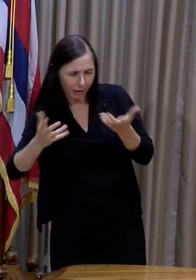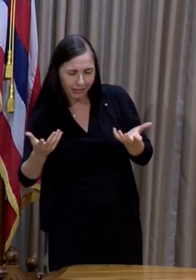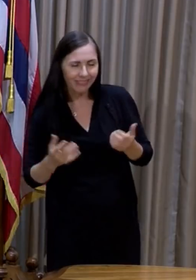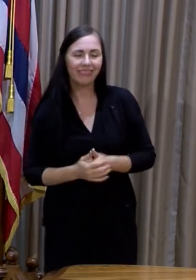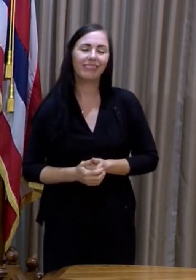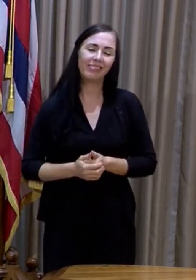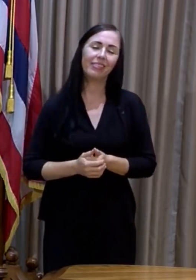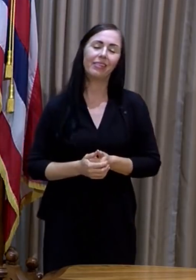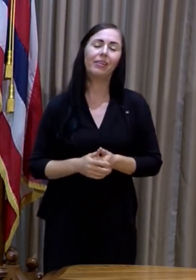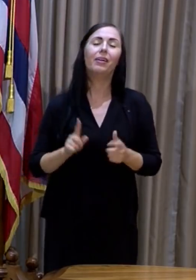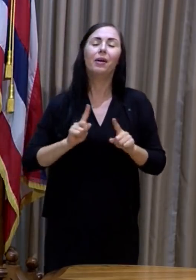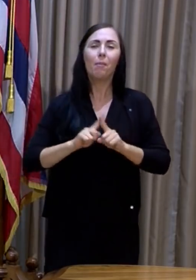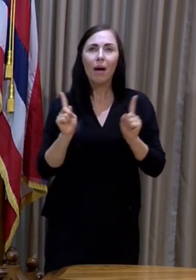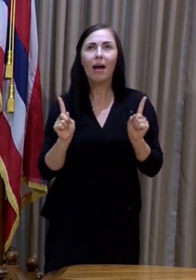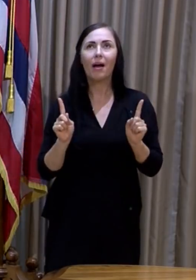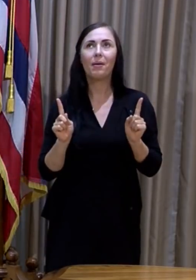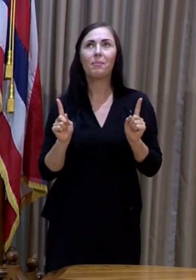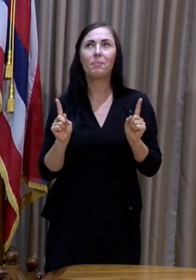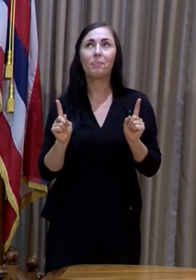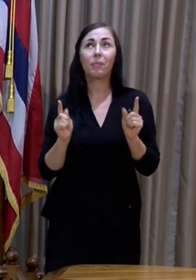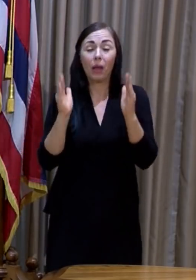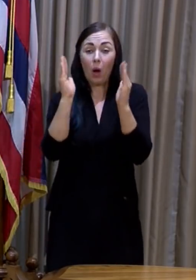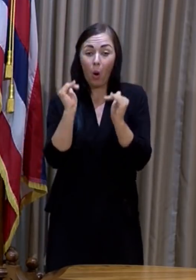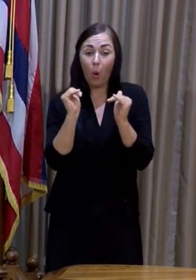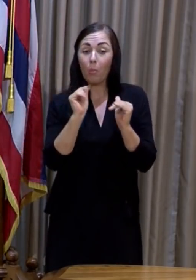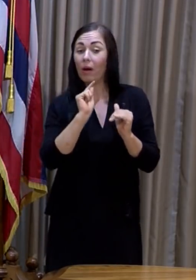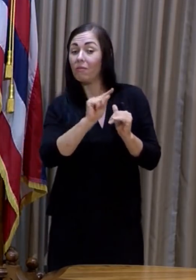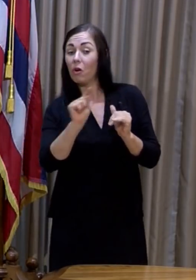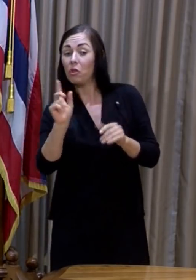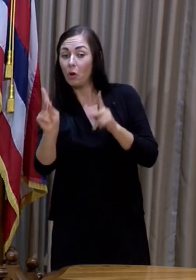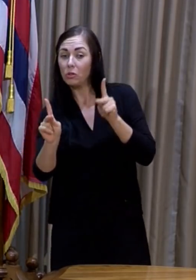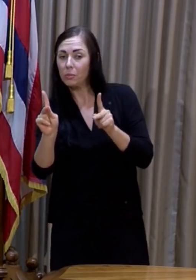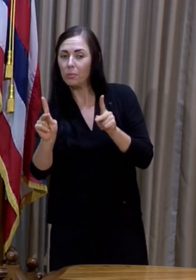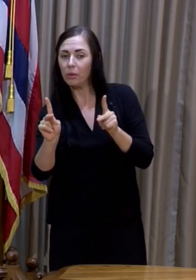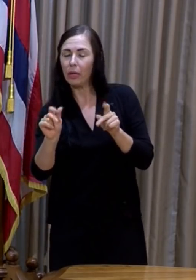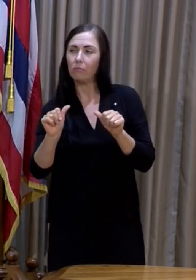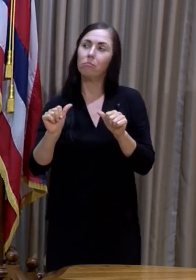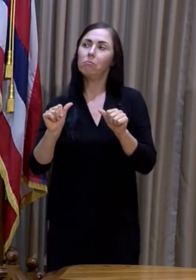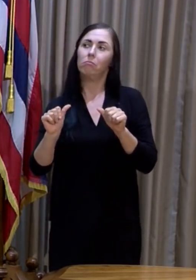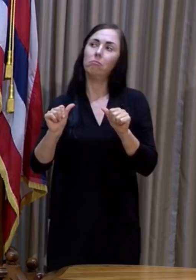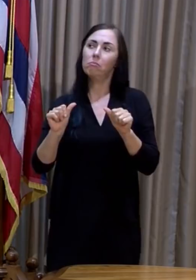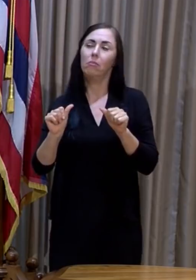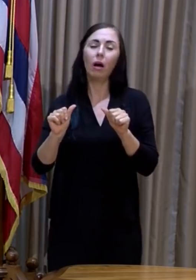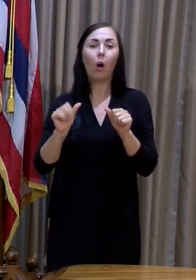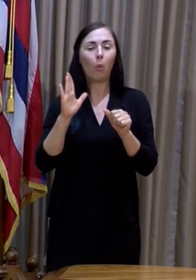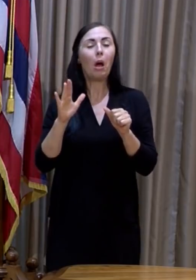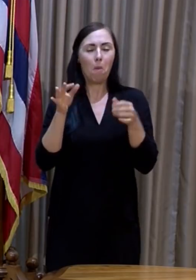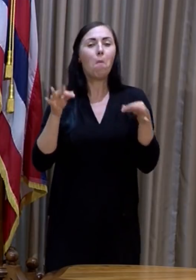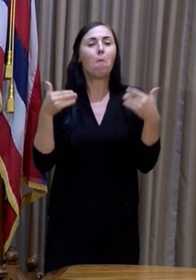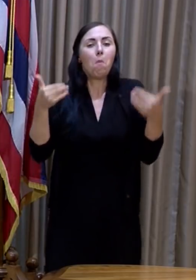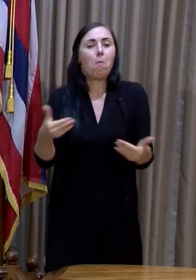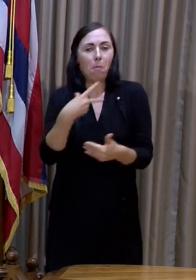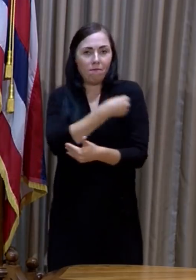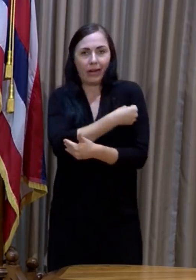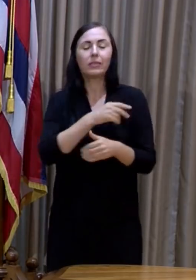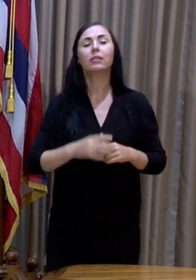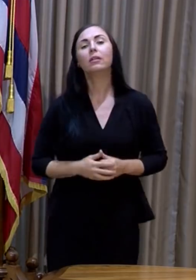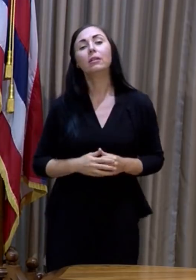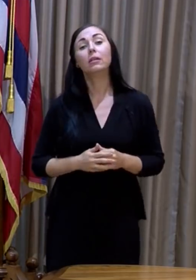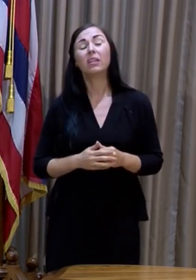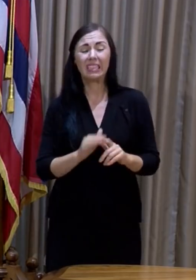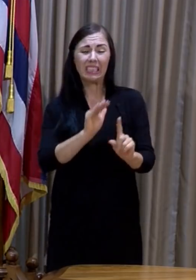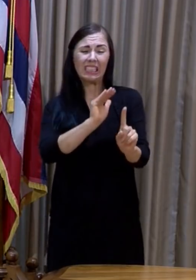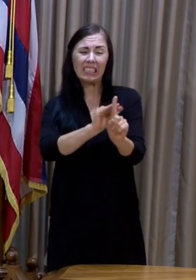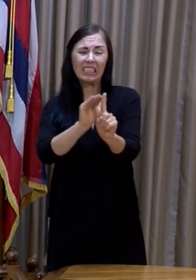So I'm really hopeful that for those people, this will make a difference for them. And I just would remind everybody, you know, this is